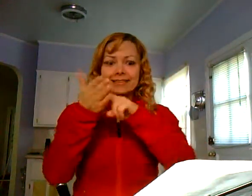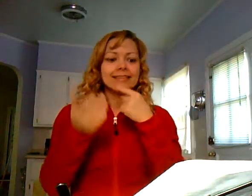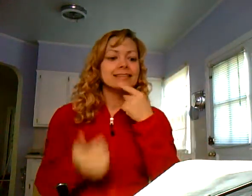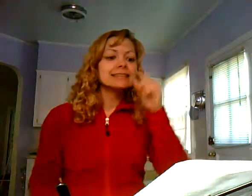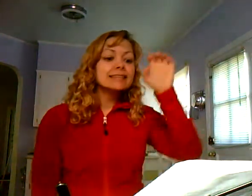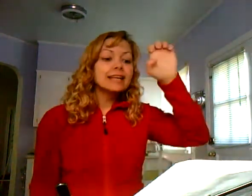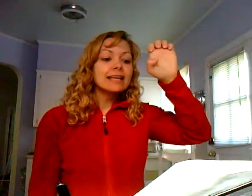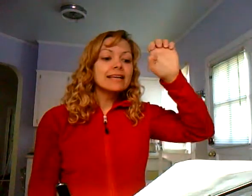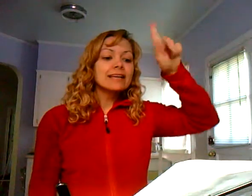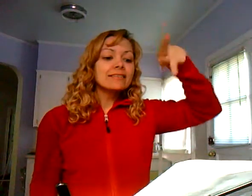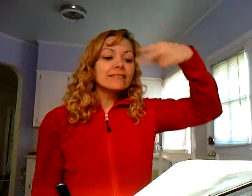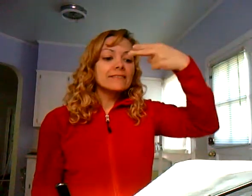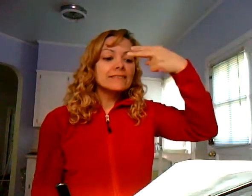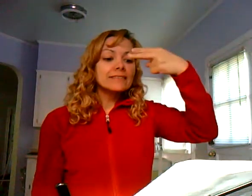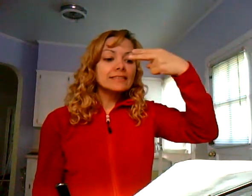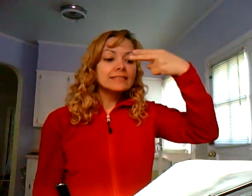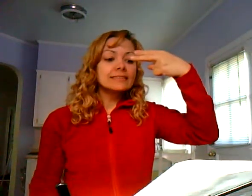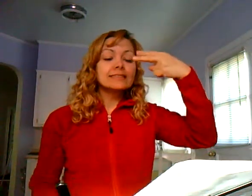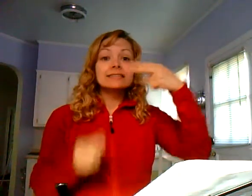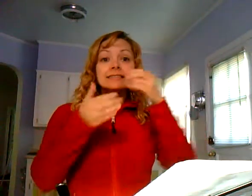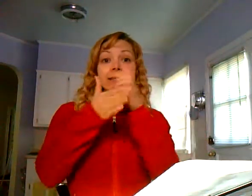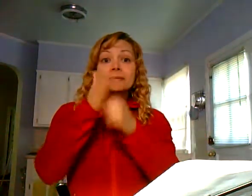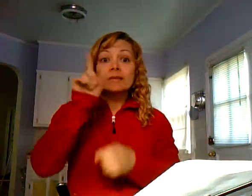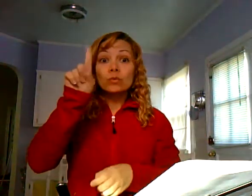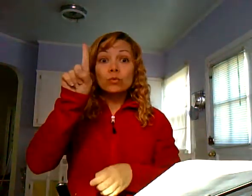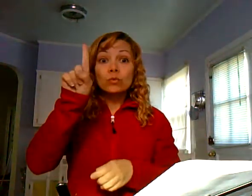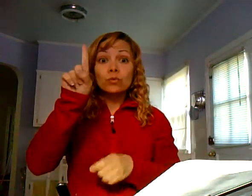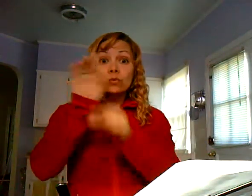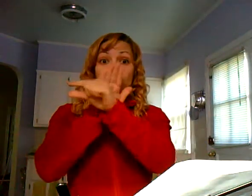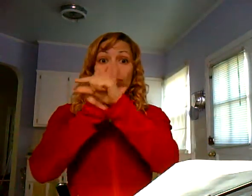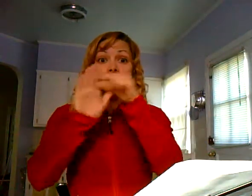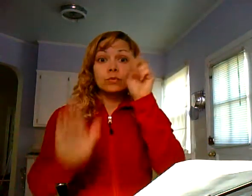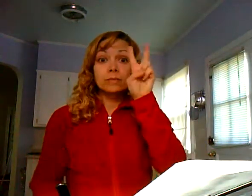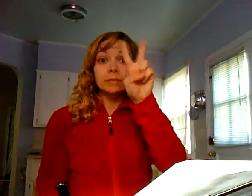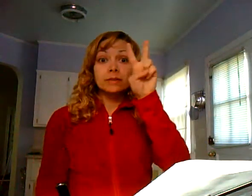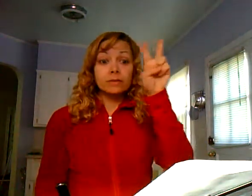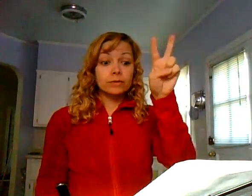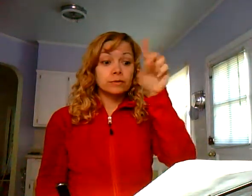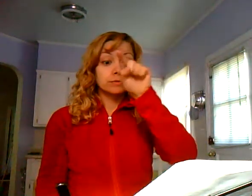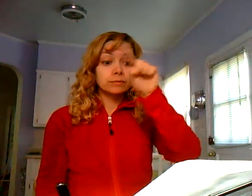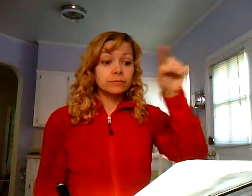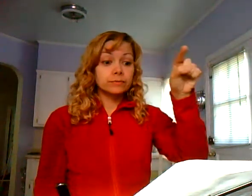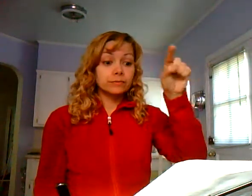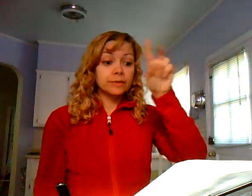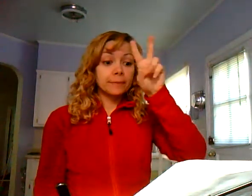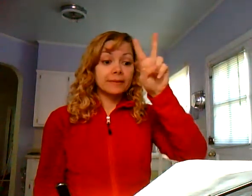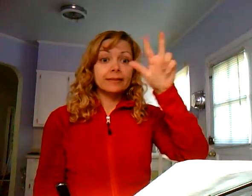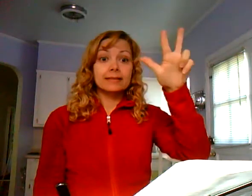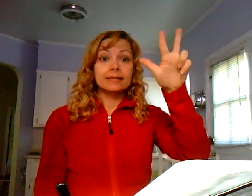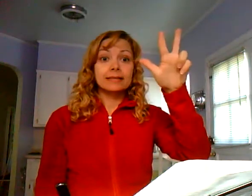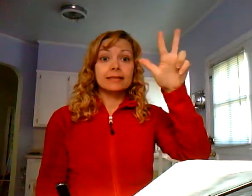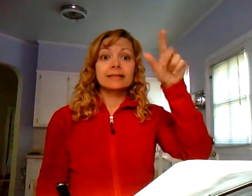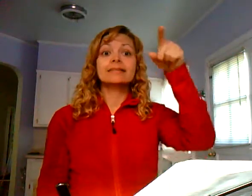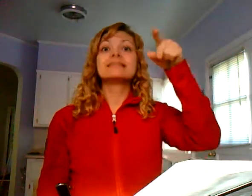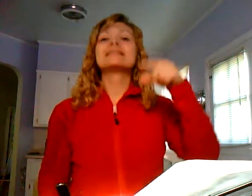Let's read Ephesians chapter 1, verses 22 through 23.